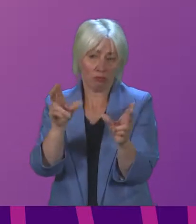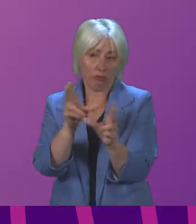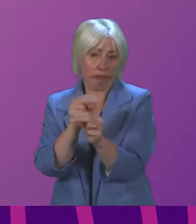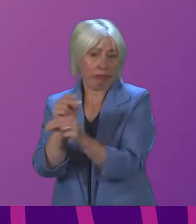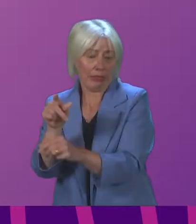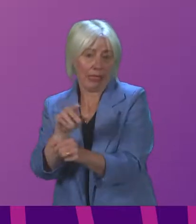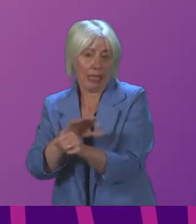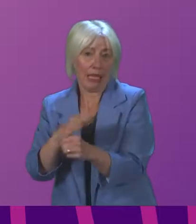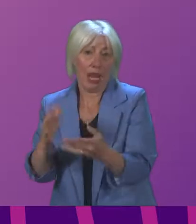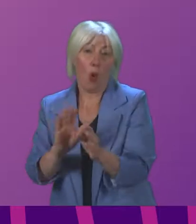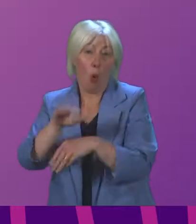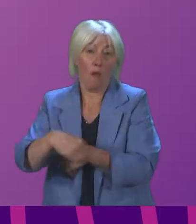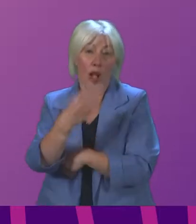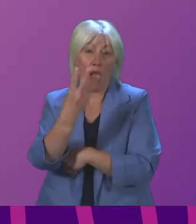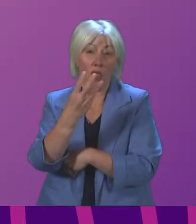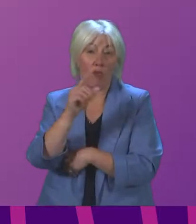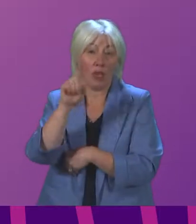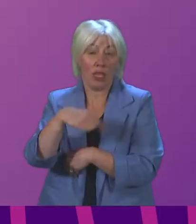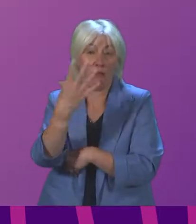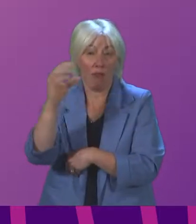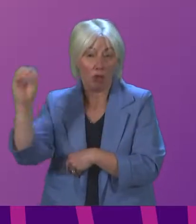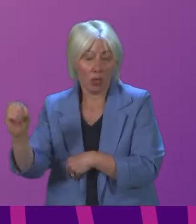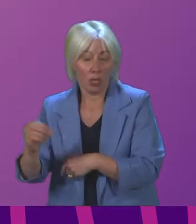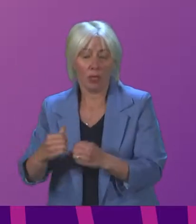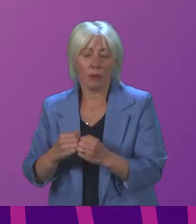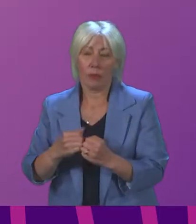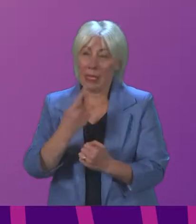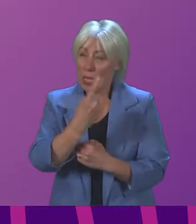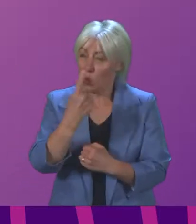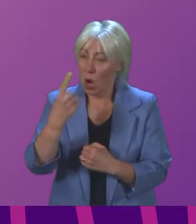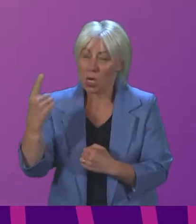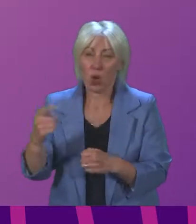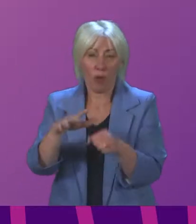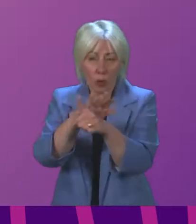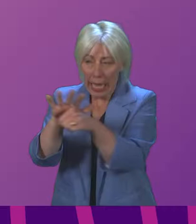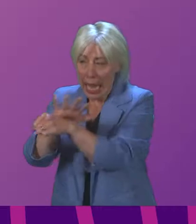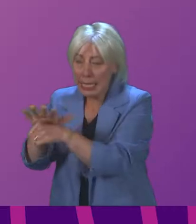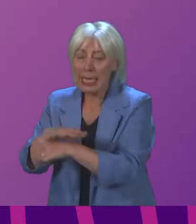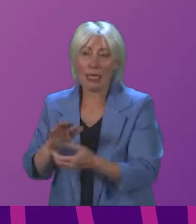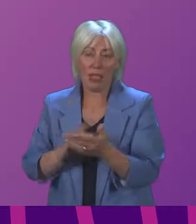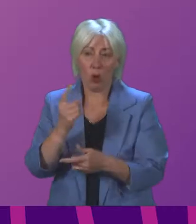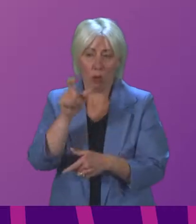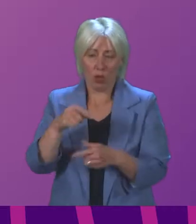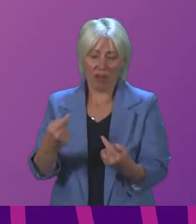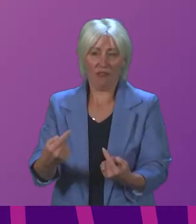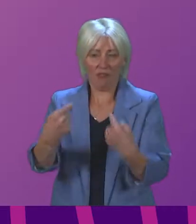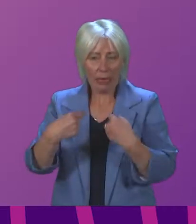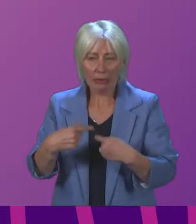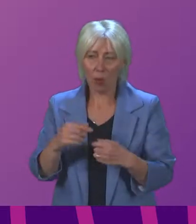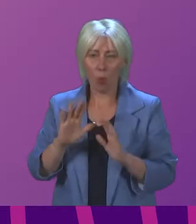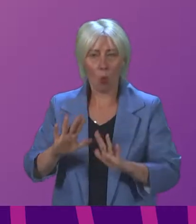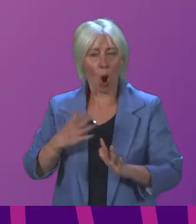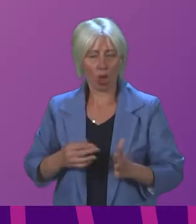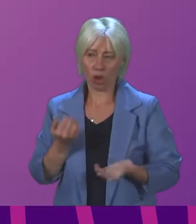in excess of 3,500. Every single one of these cases represents a victim who is awaiting justice,